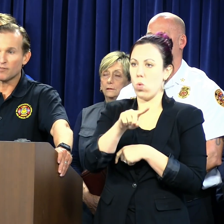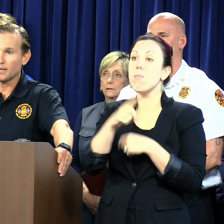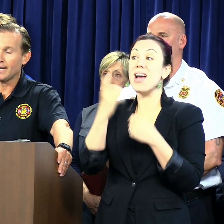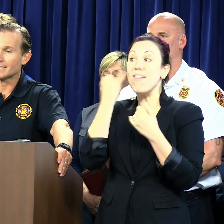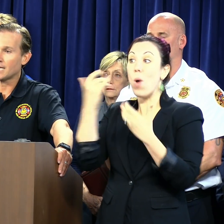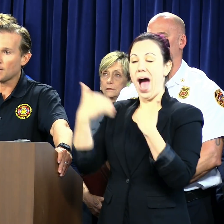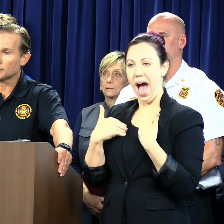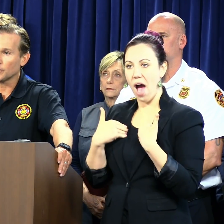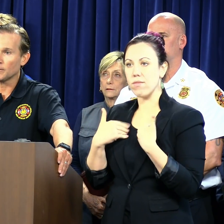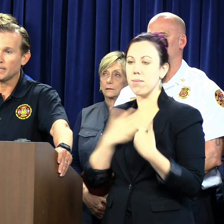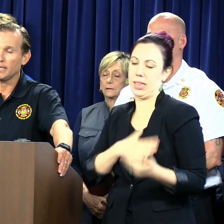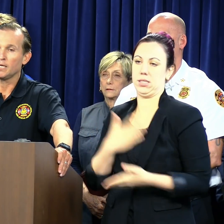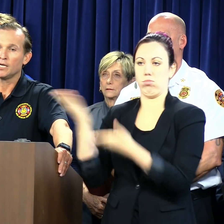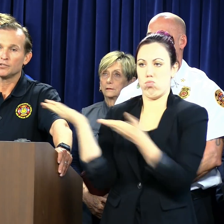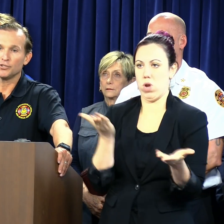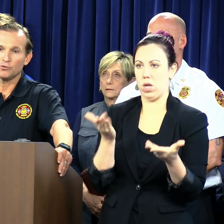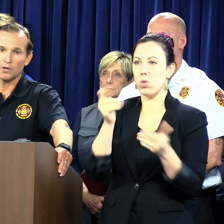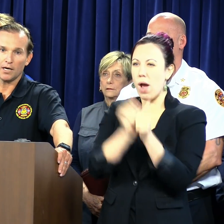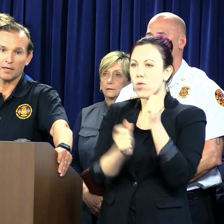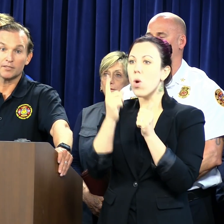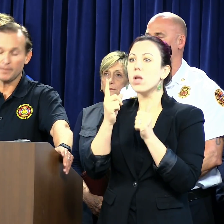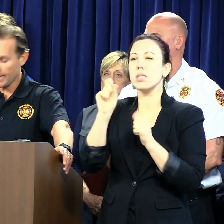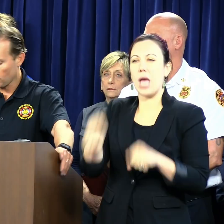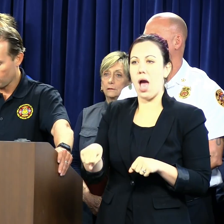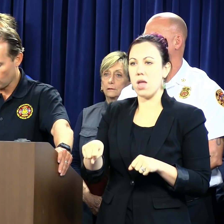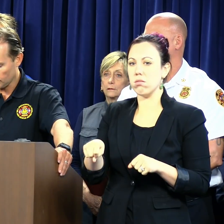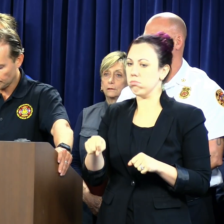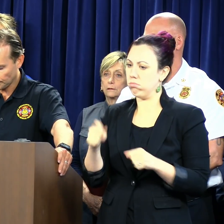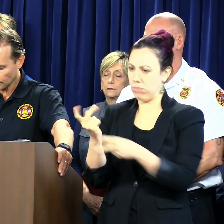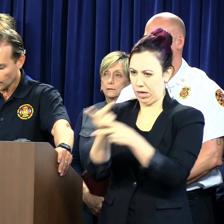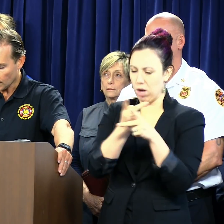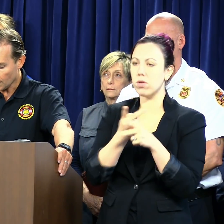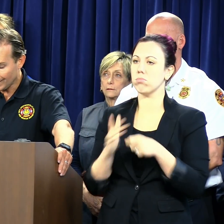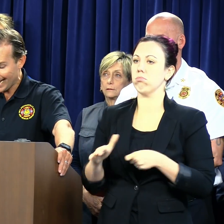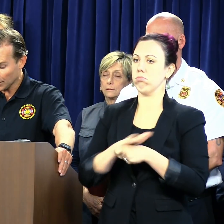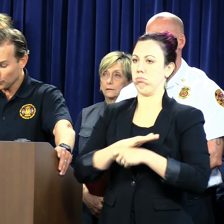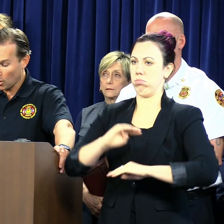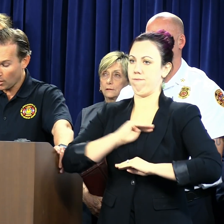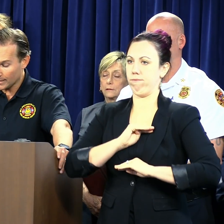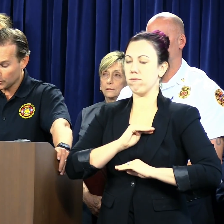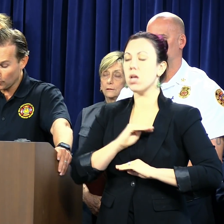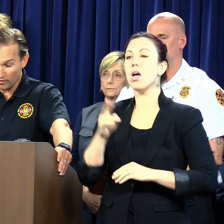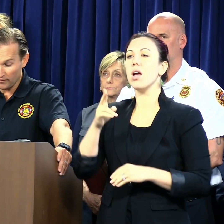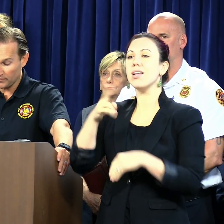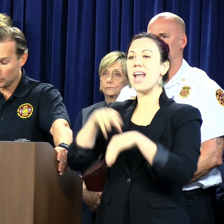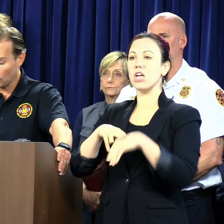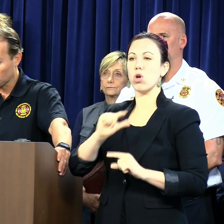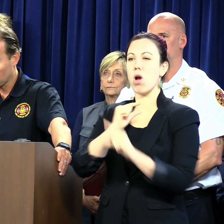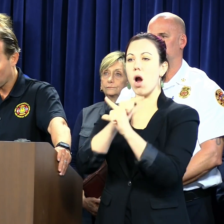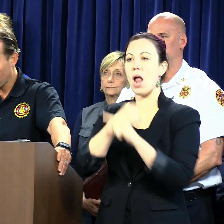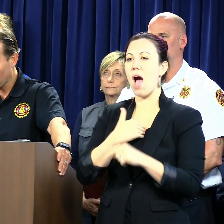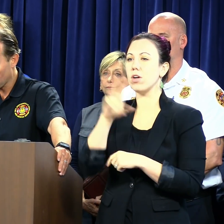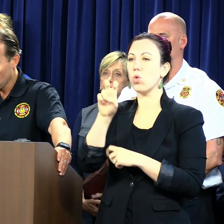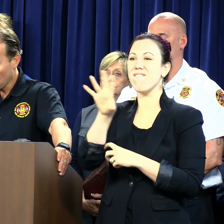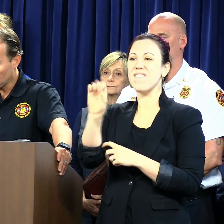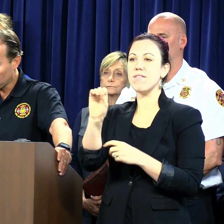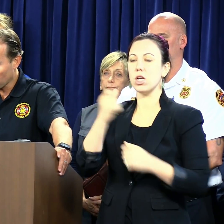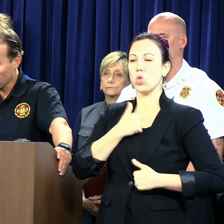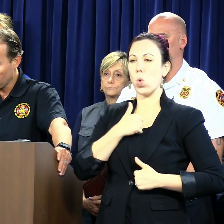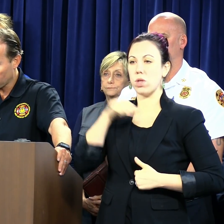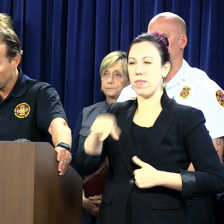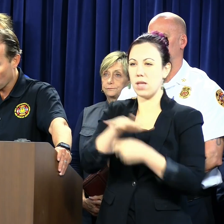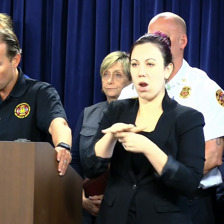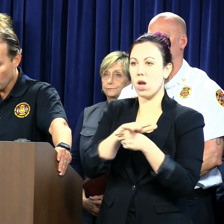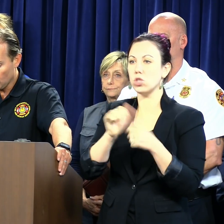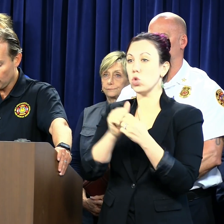so everybody has an opportunity to be cared for. The National Guard has 250 soldiers in our area with